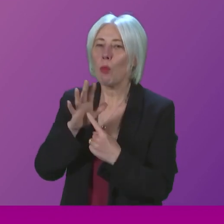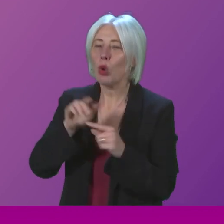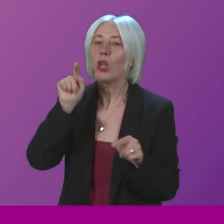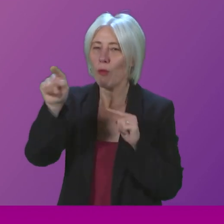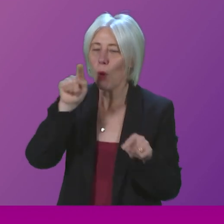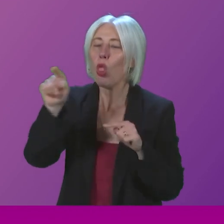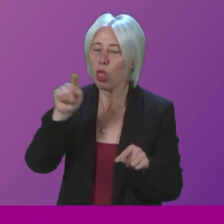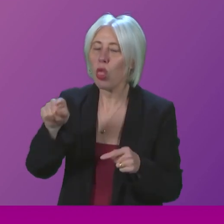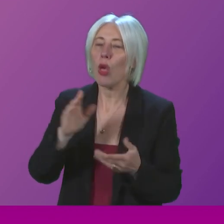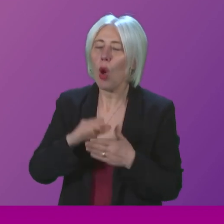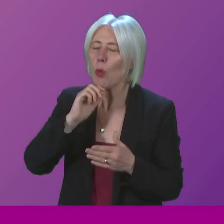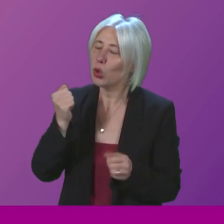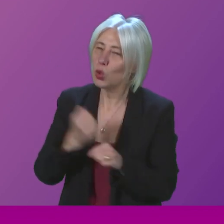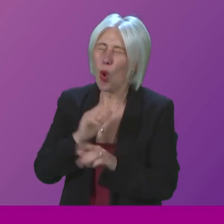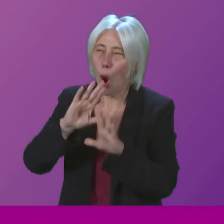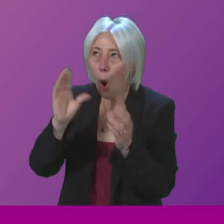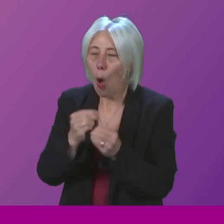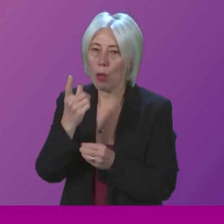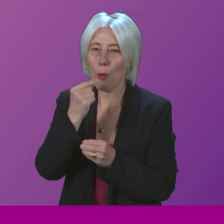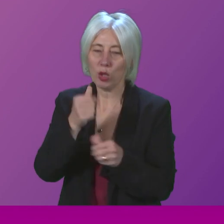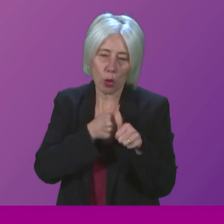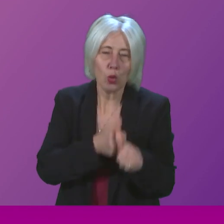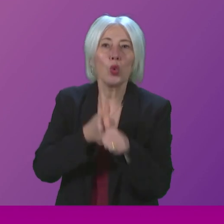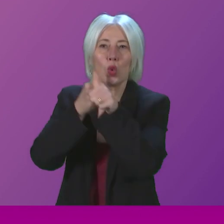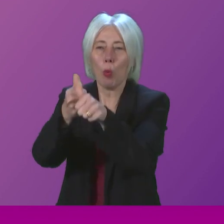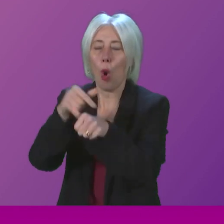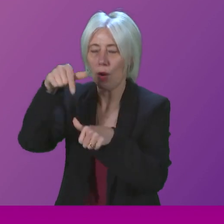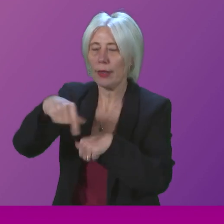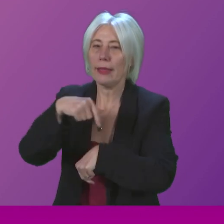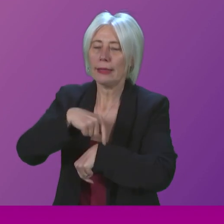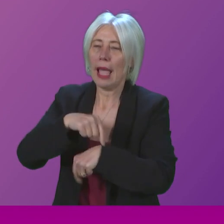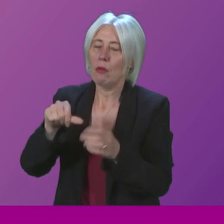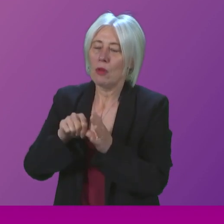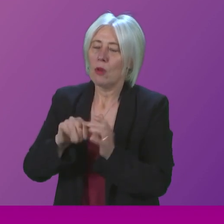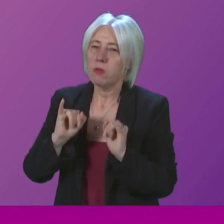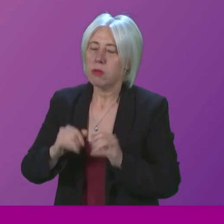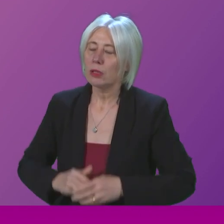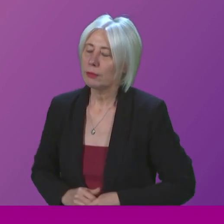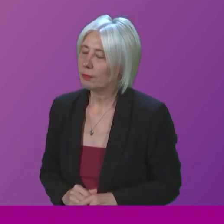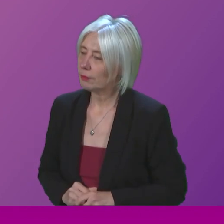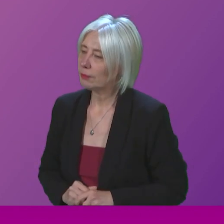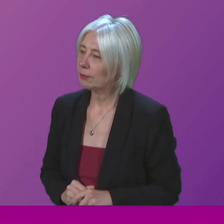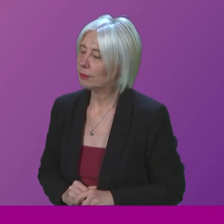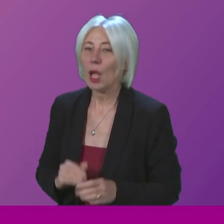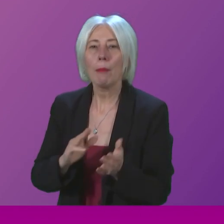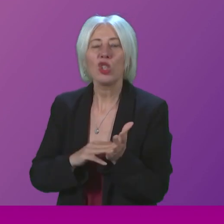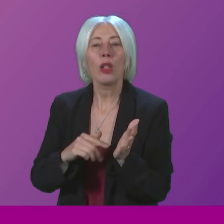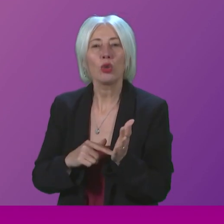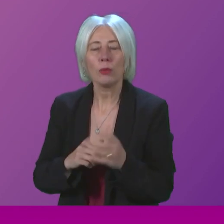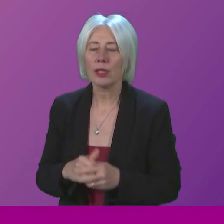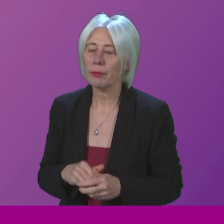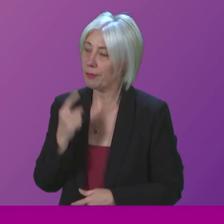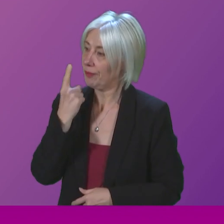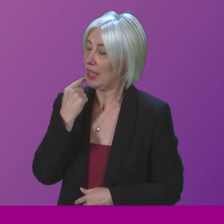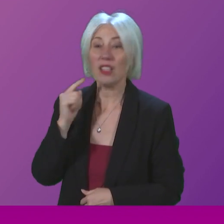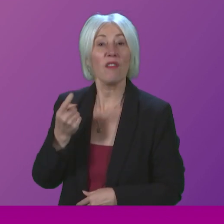organisations and we'll do everything possible to support them at this difficult time. Michelle Thompson. Yesterday, the First